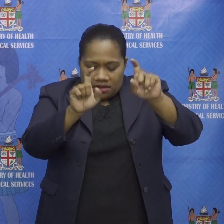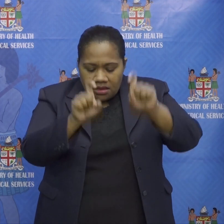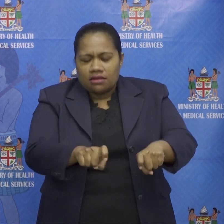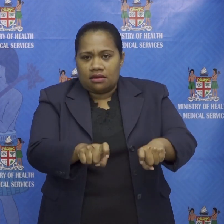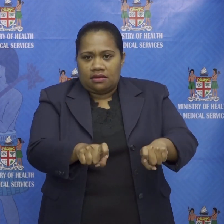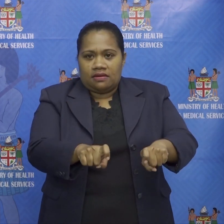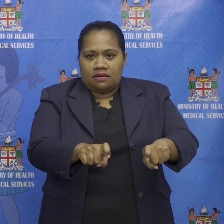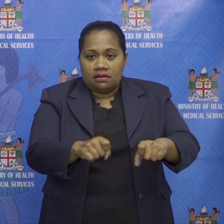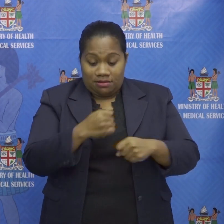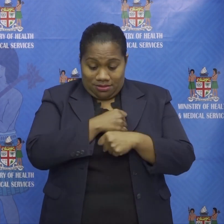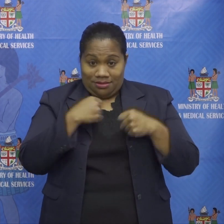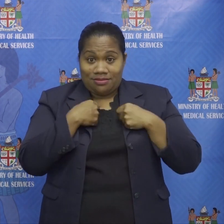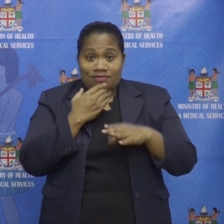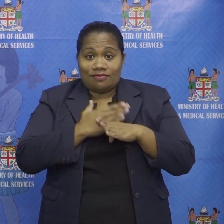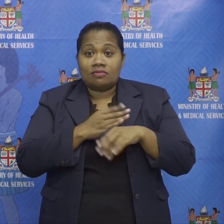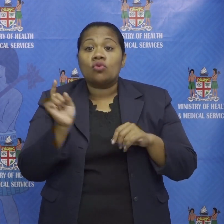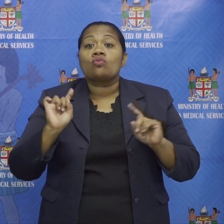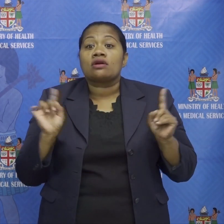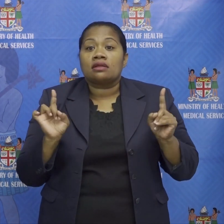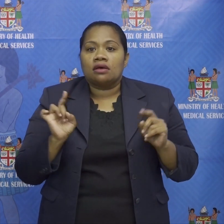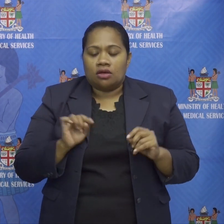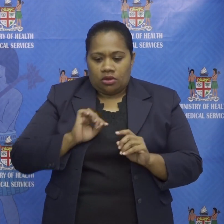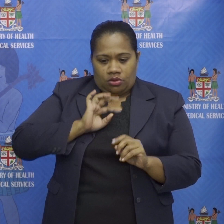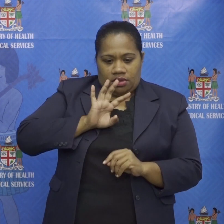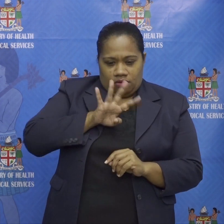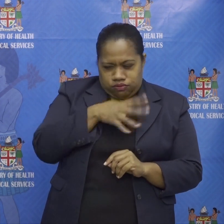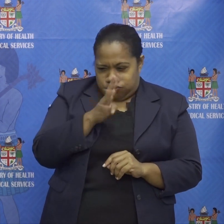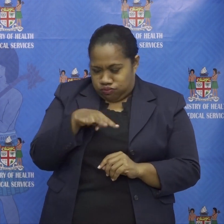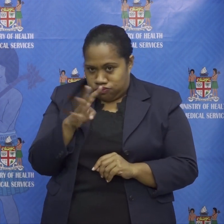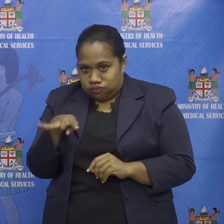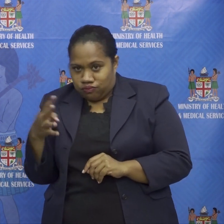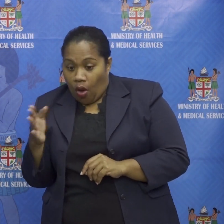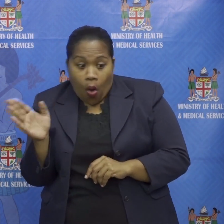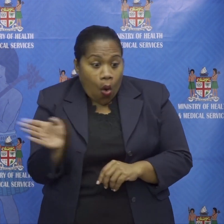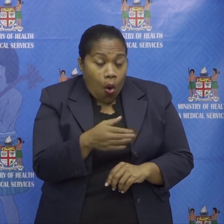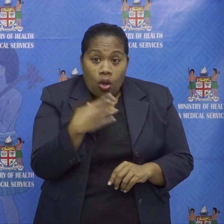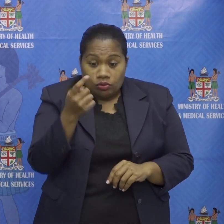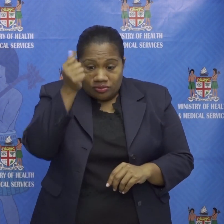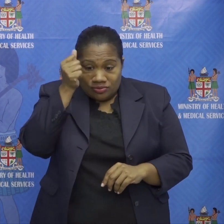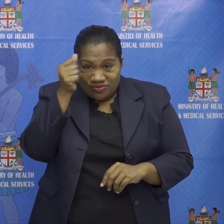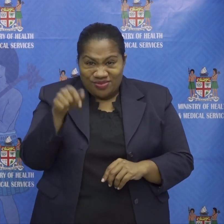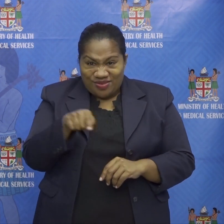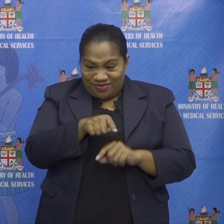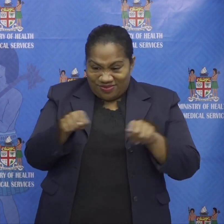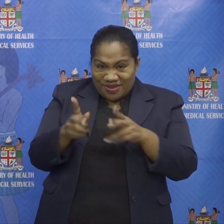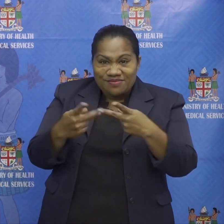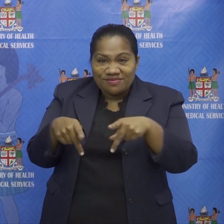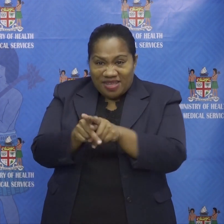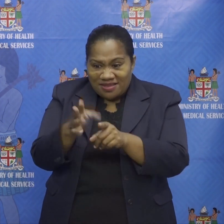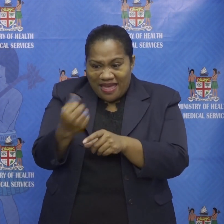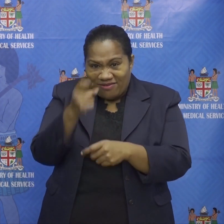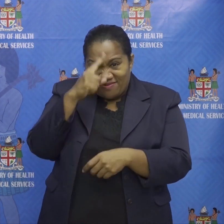our job is tracing and isolation of all the known cases so that means we screen